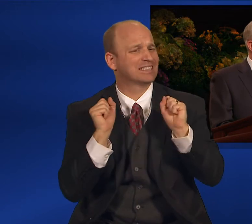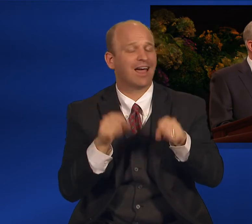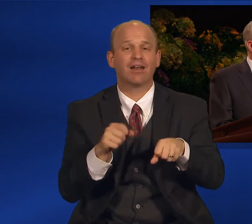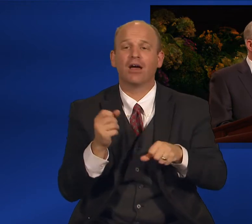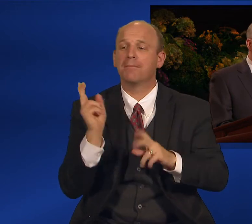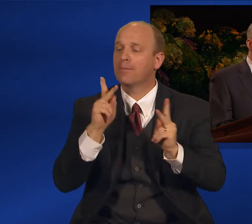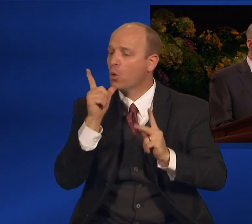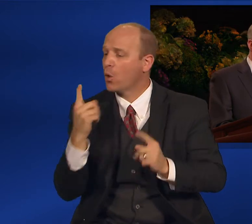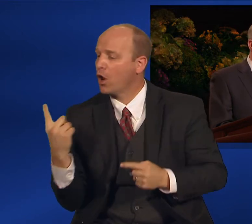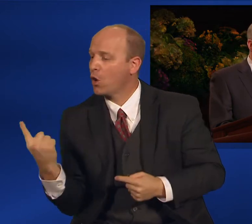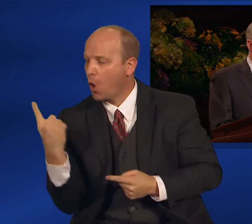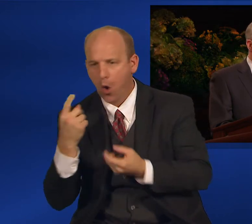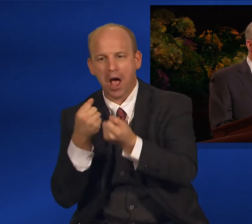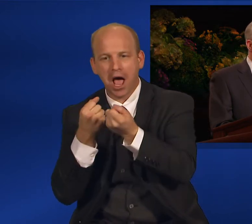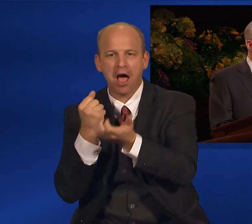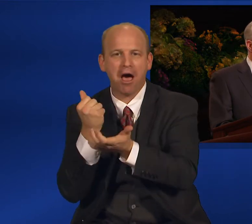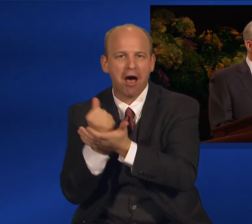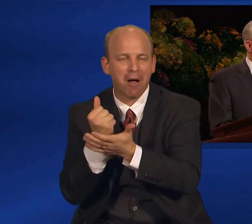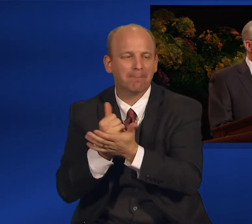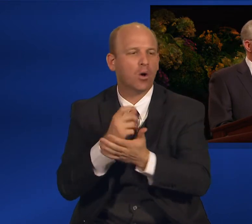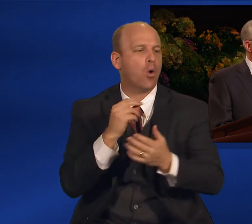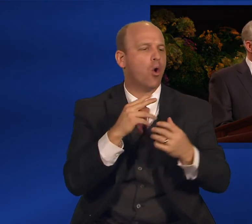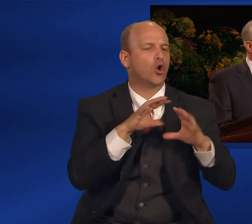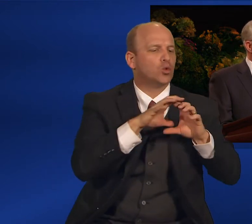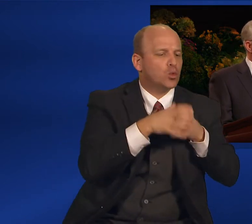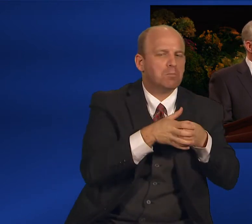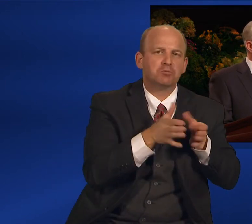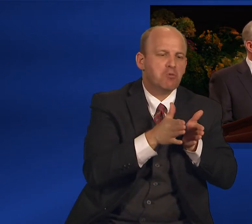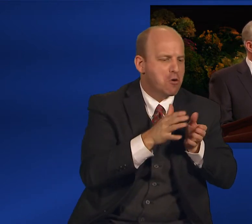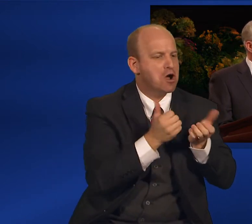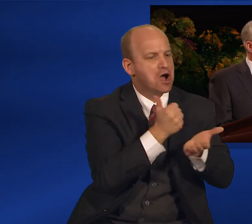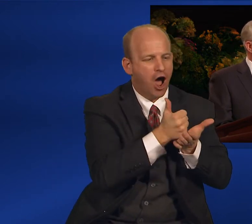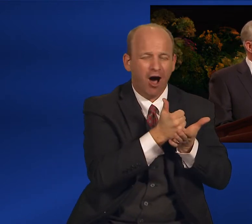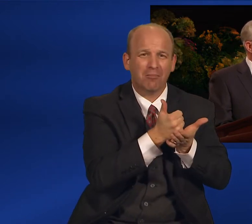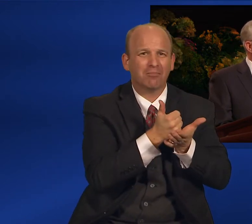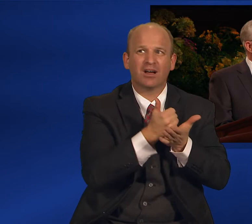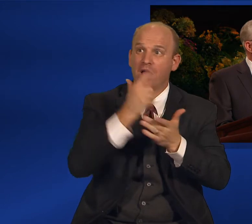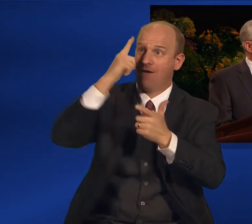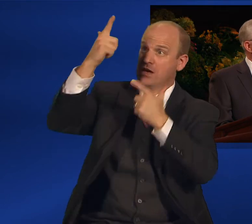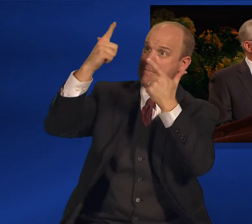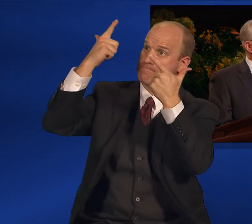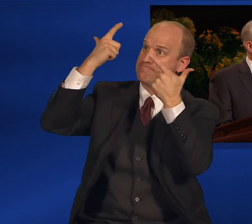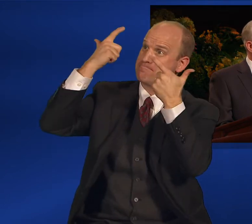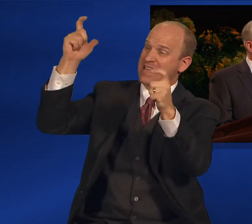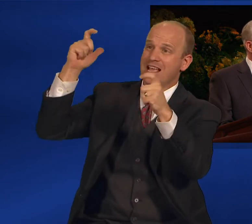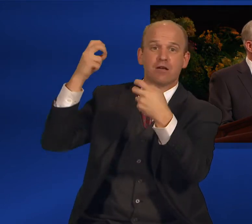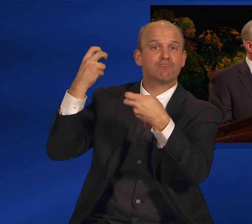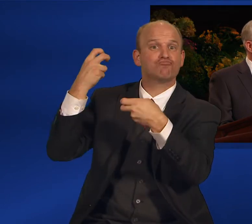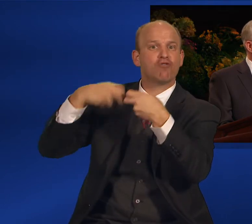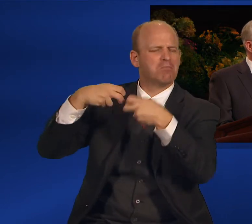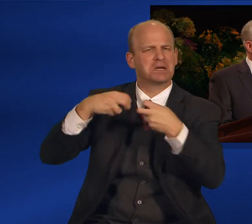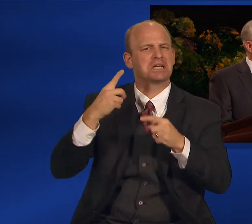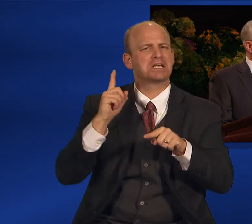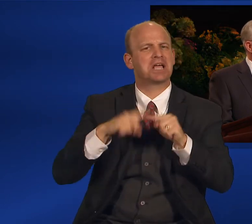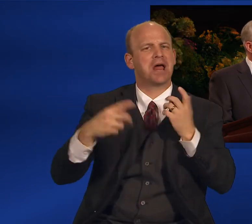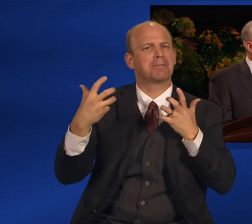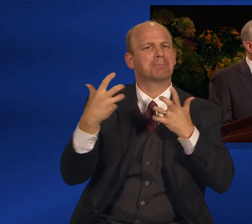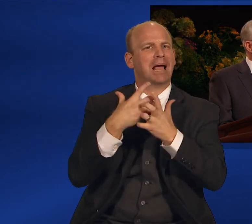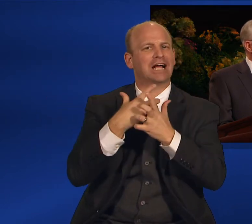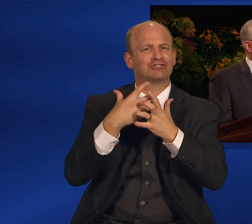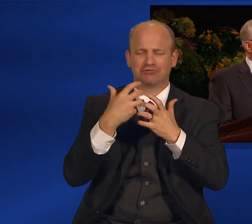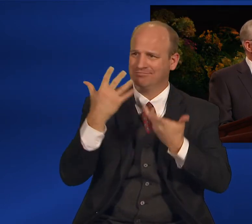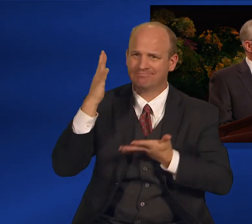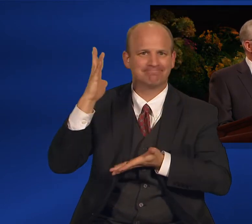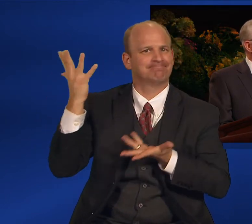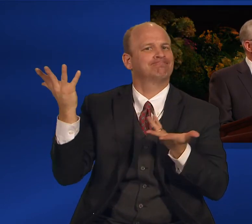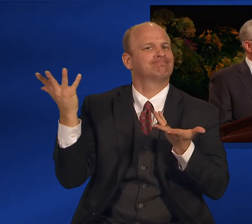groups cannot always provide means on a scale needed to address larger challenges. As followers